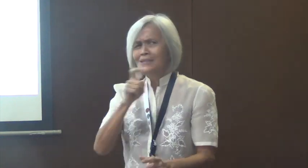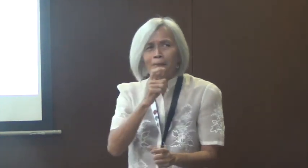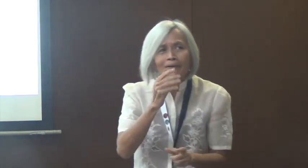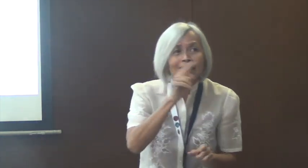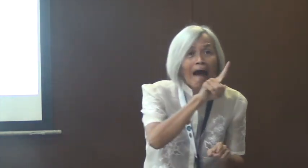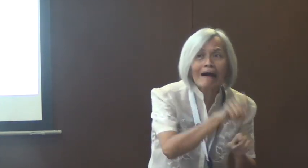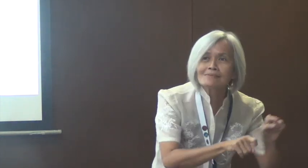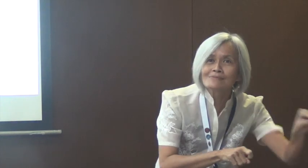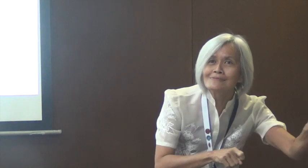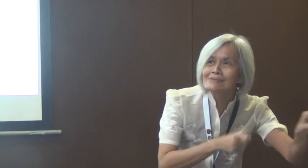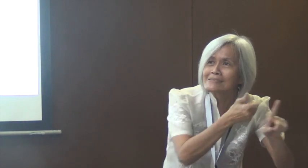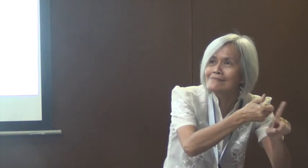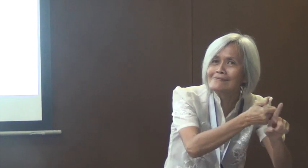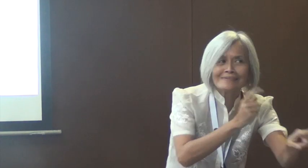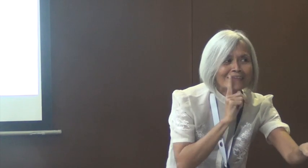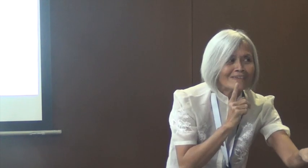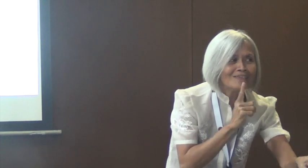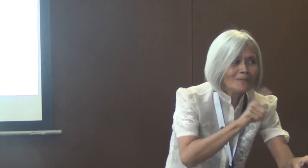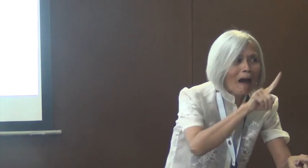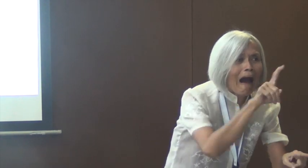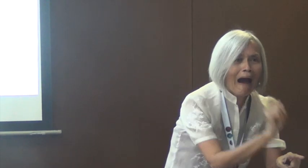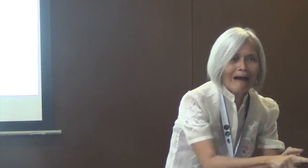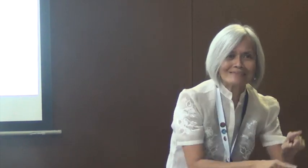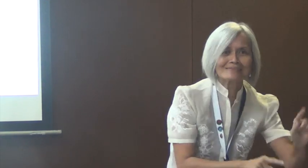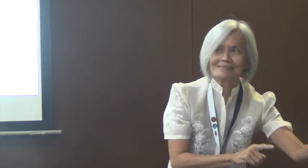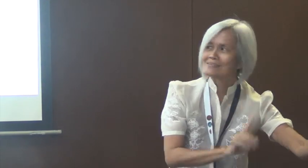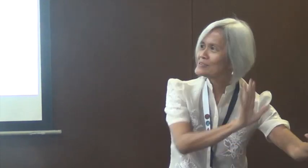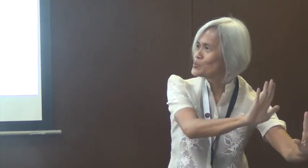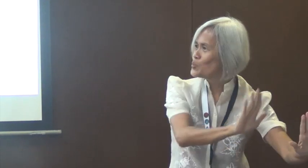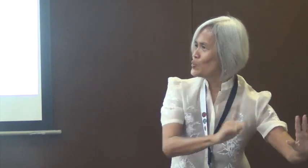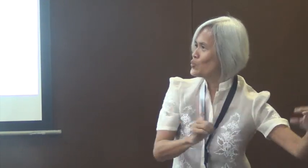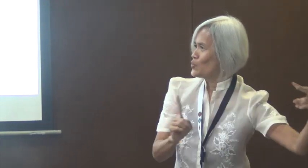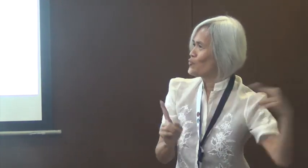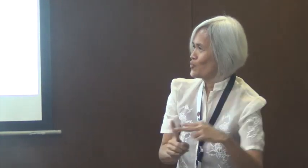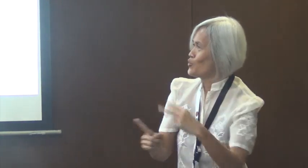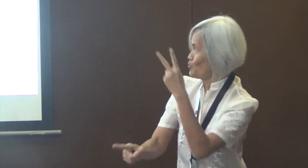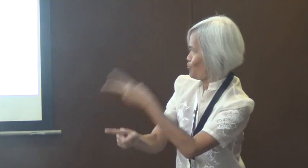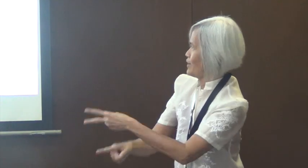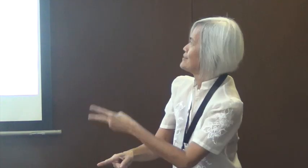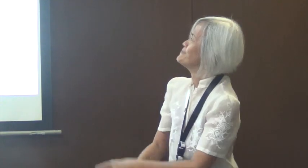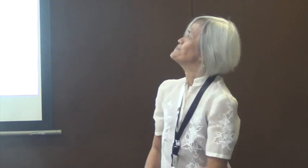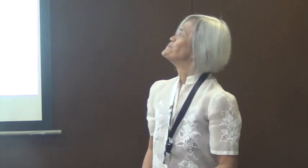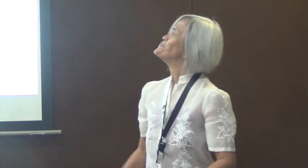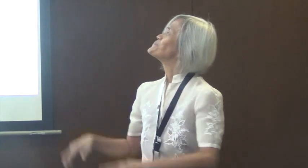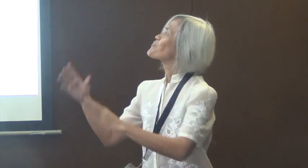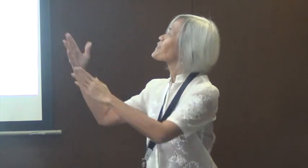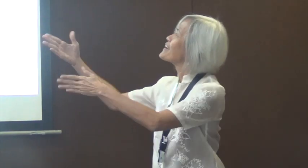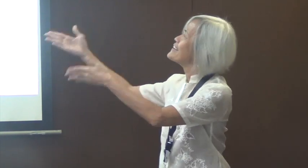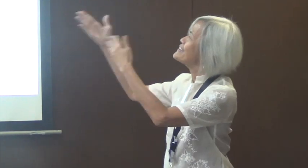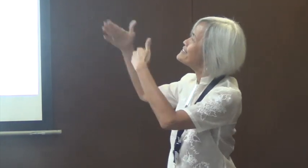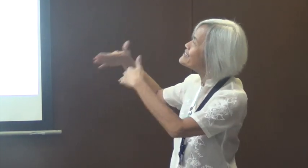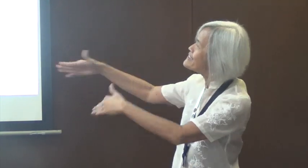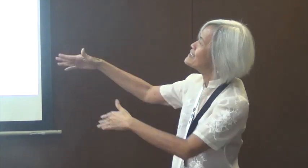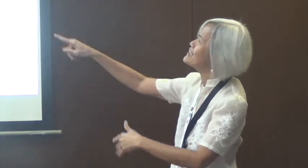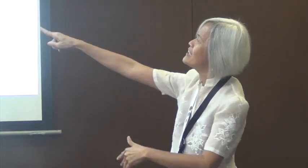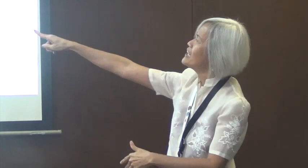is just think about, you know, their own ideas. But then deaf people say that they do have their own language.